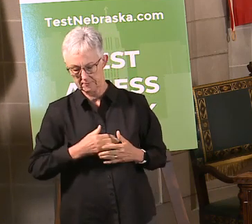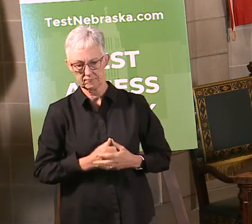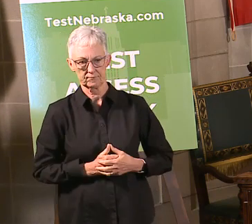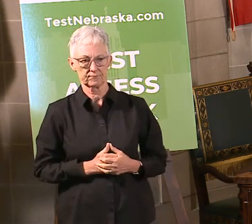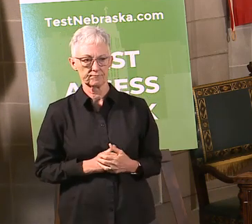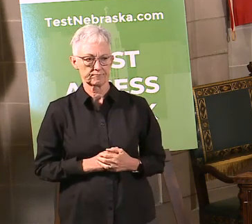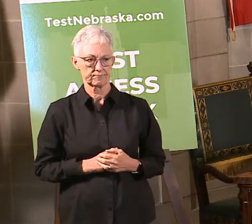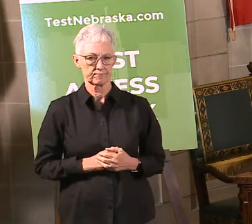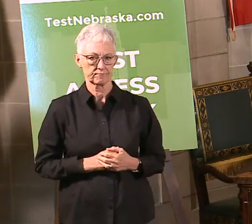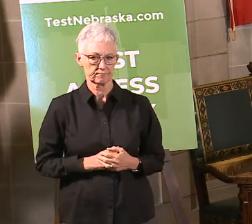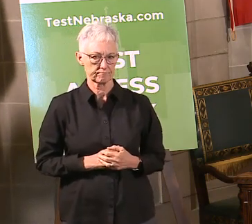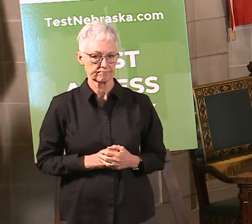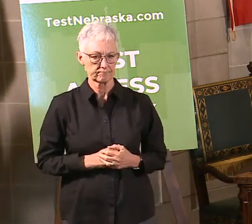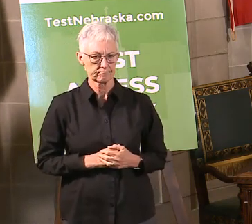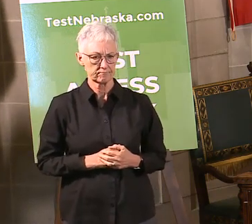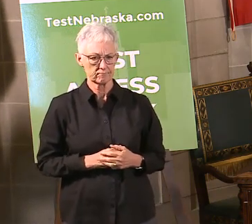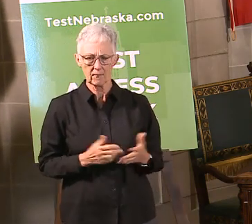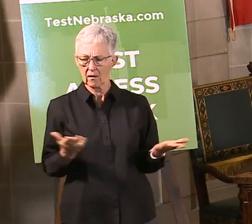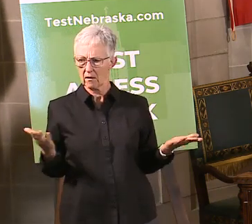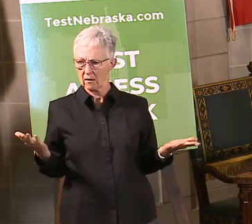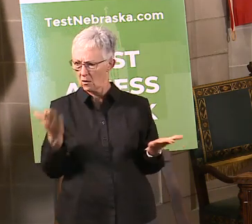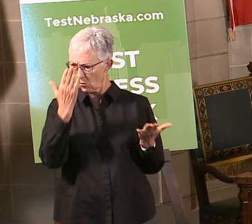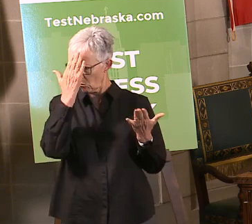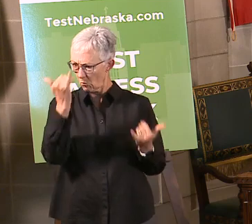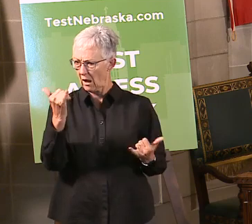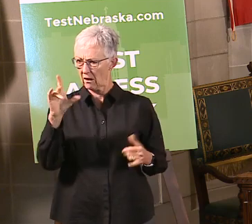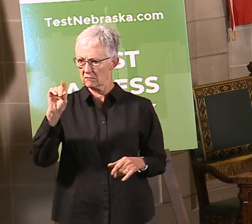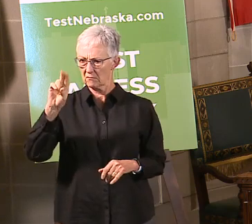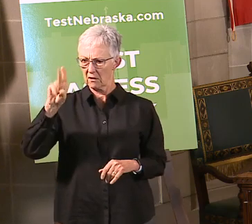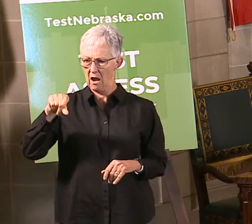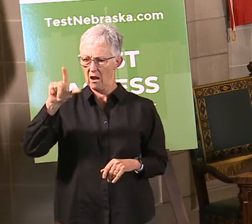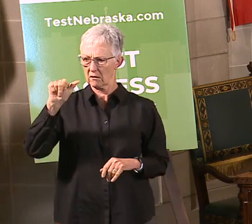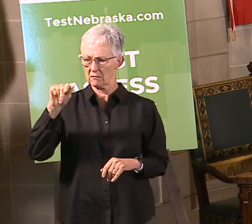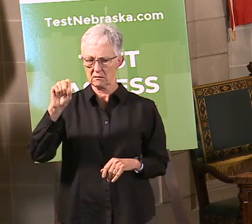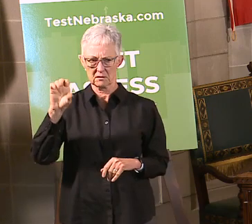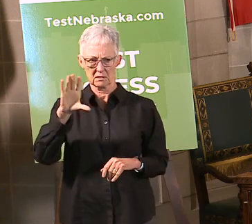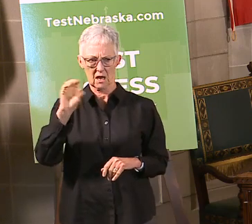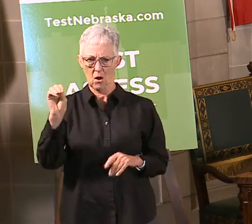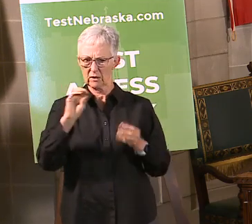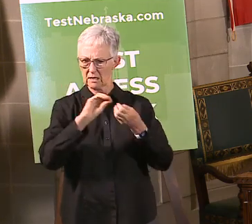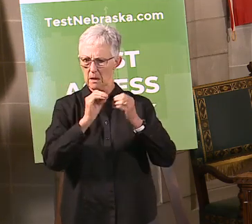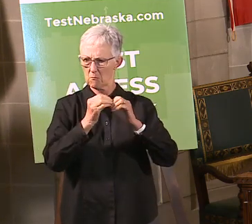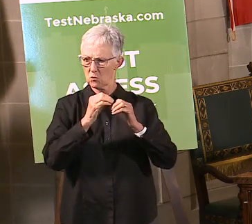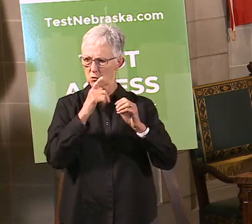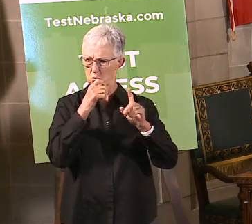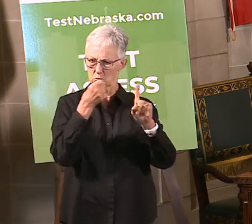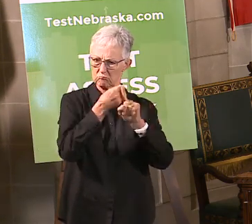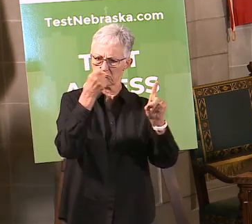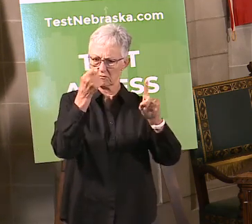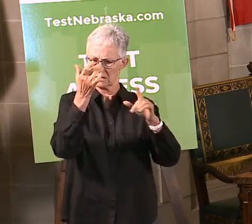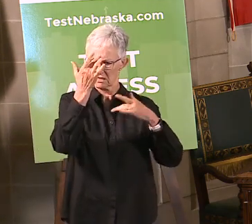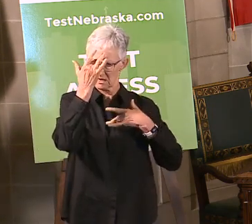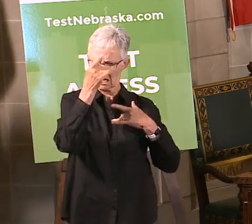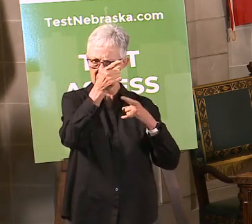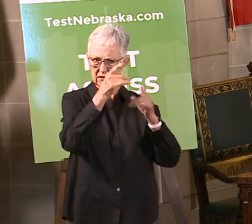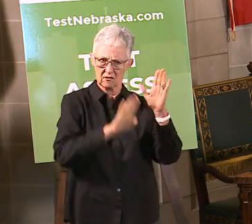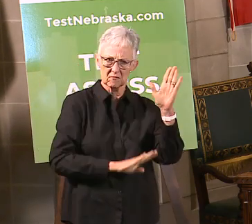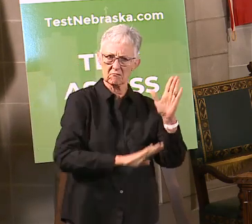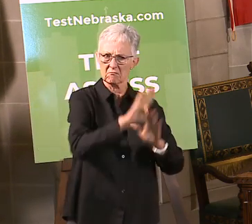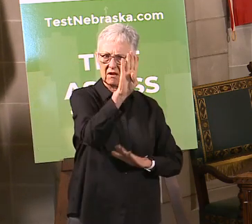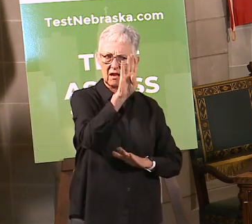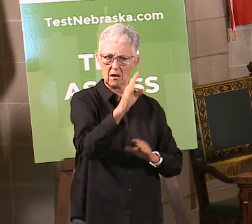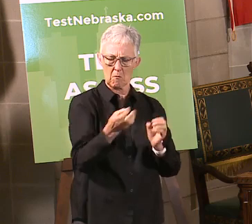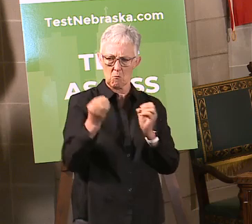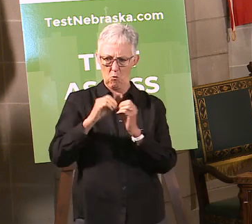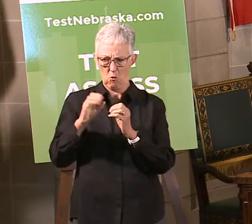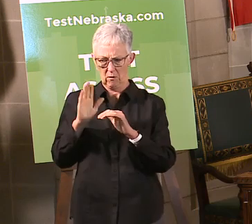have surged and suppressed Hall County? That's also from Grant. I would refer you to Dr. Adipur. My understanding